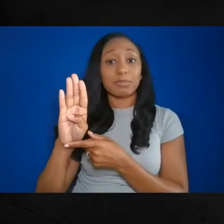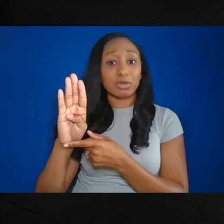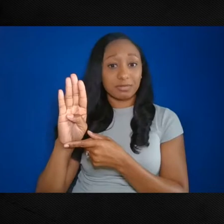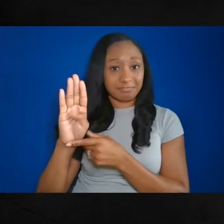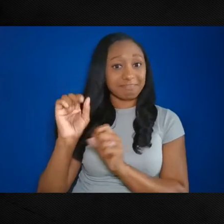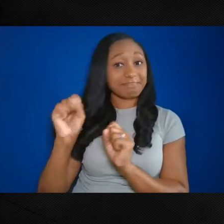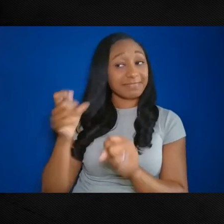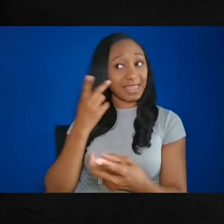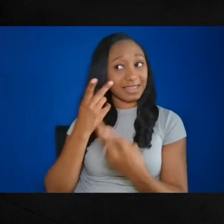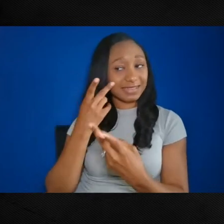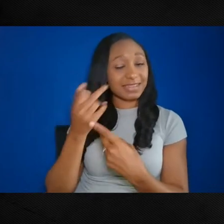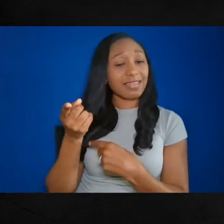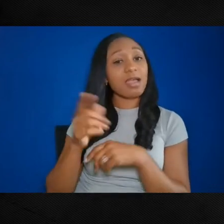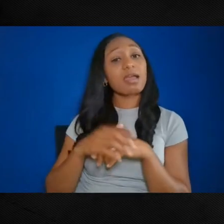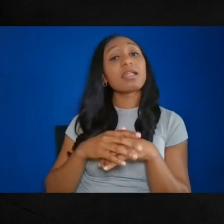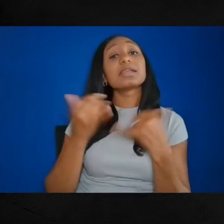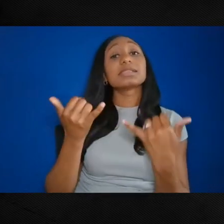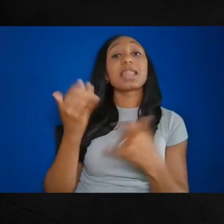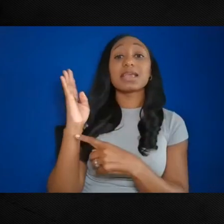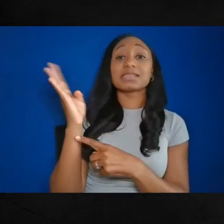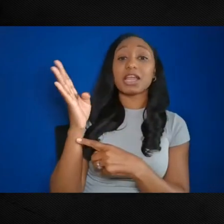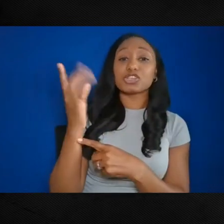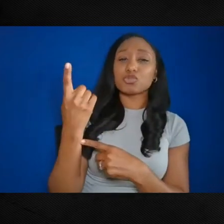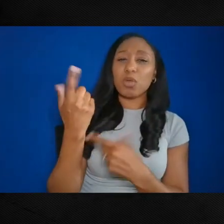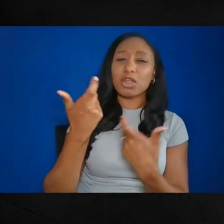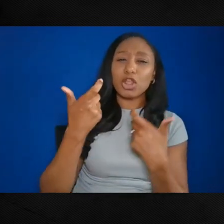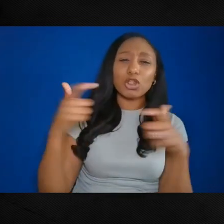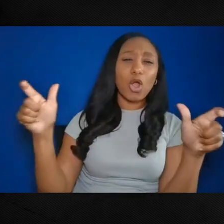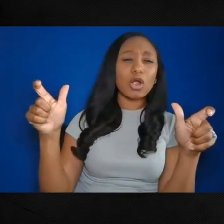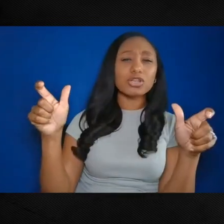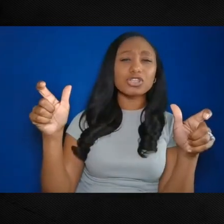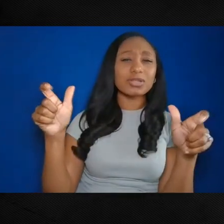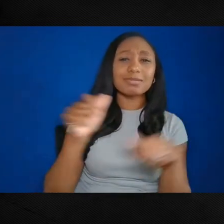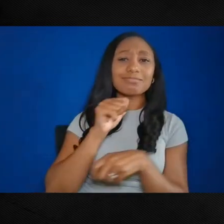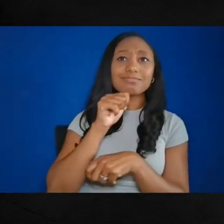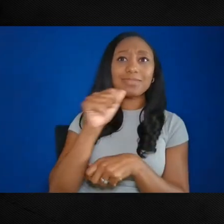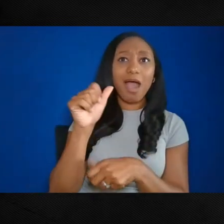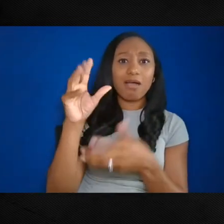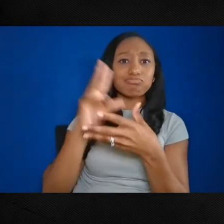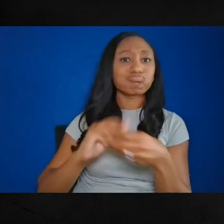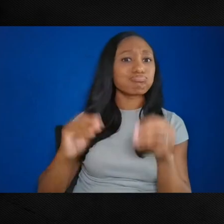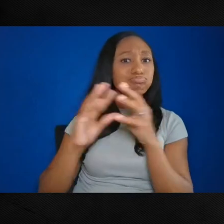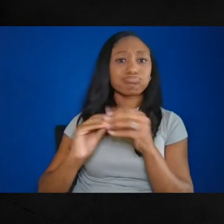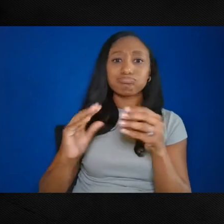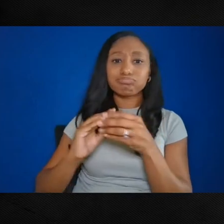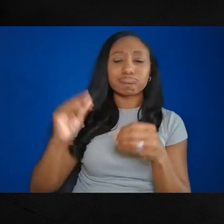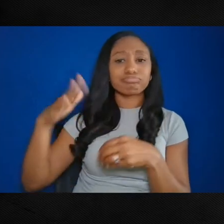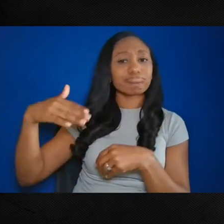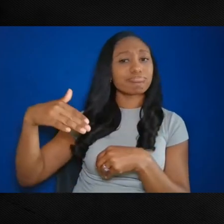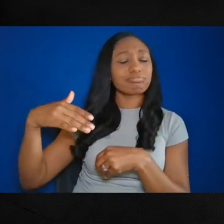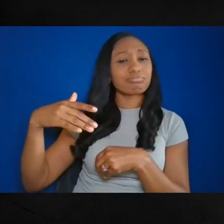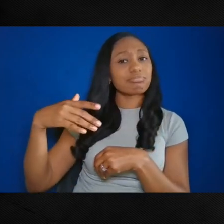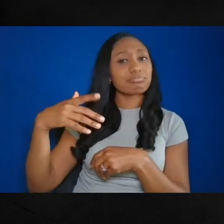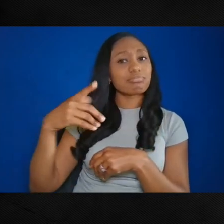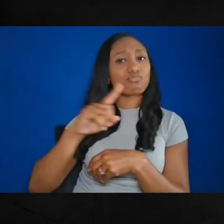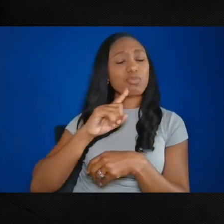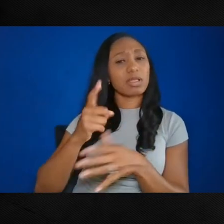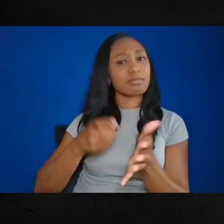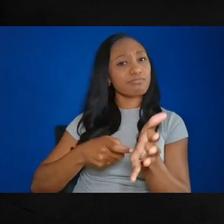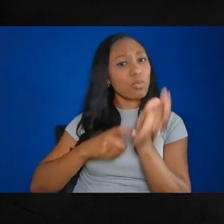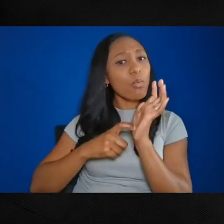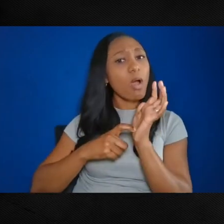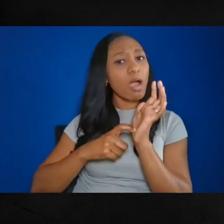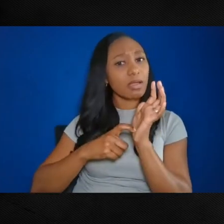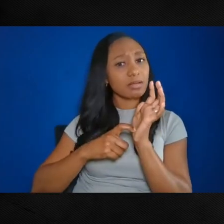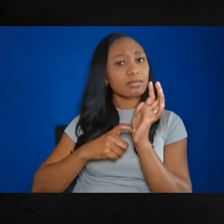Today's lecture presents one of the largely untold stories that deserves a lot more attention. Despite